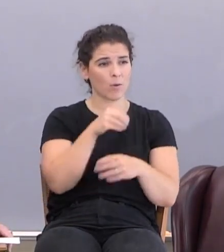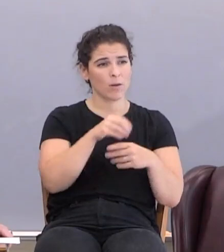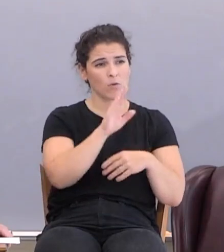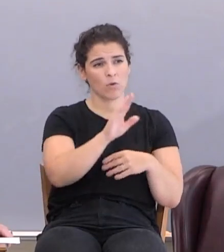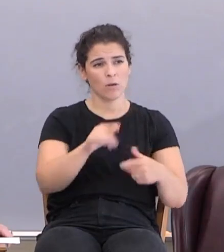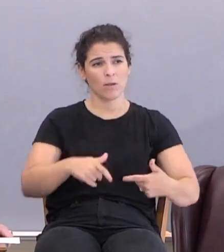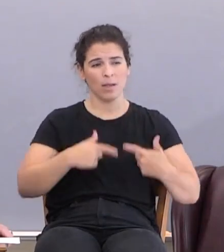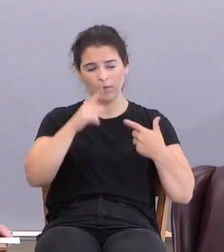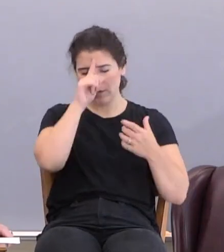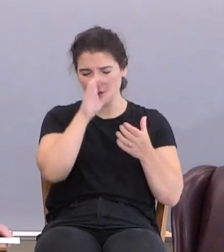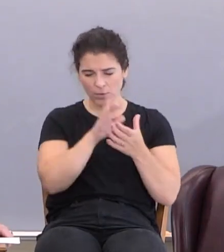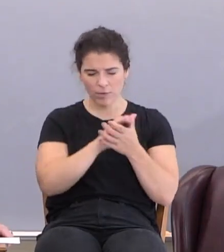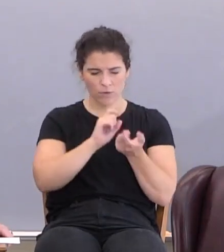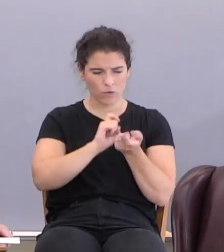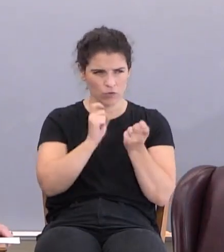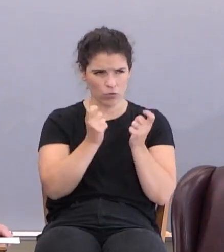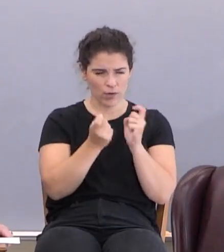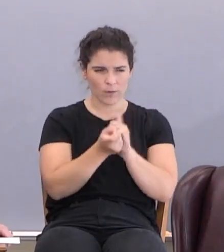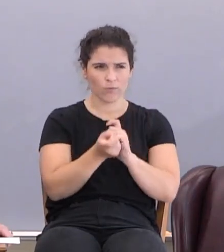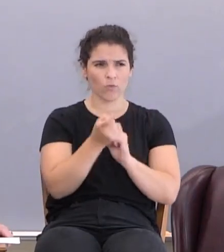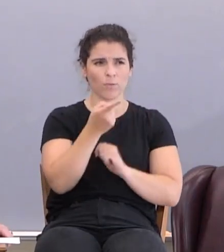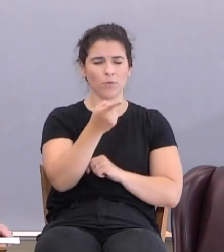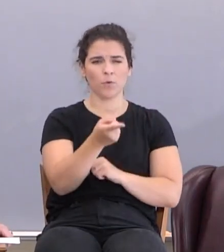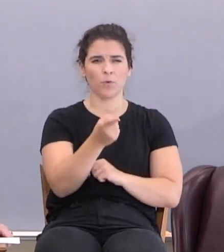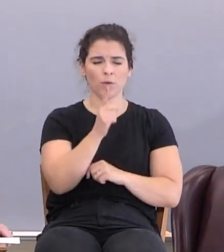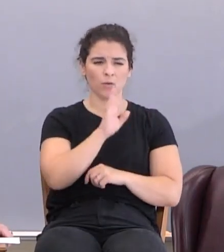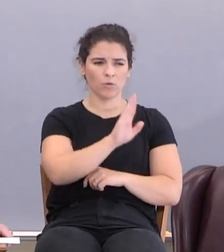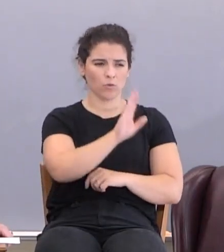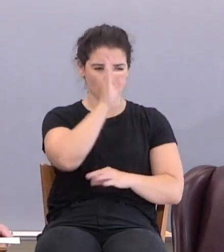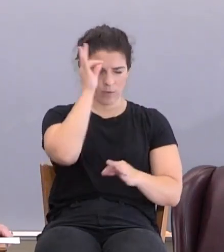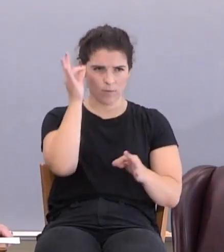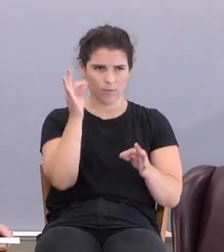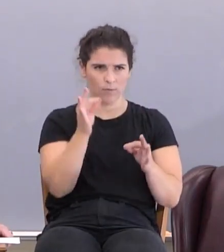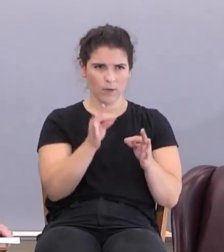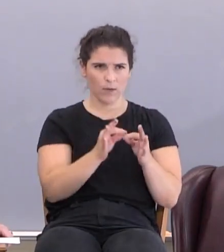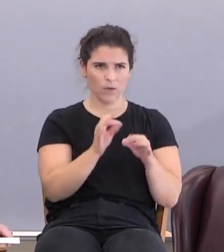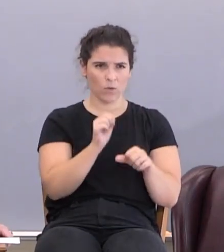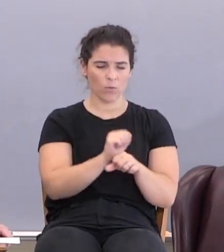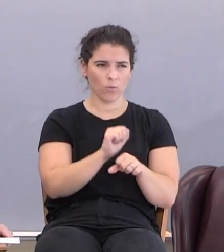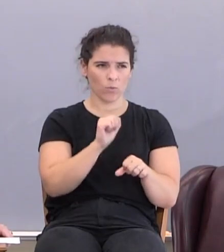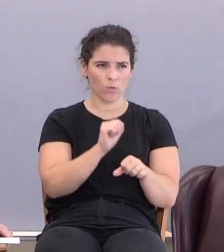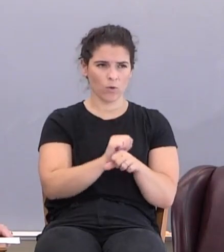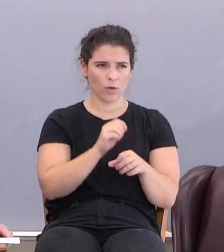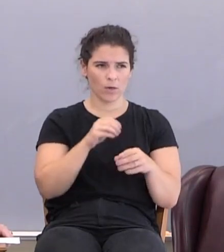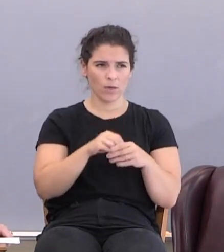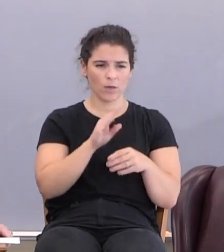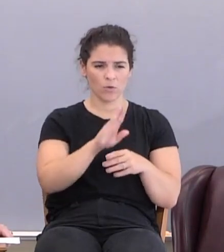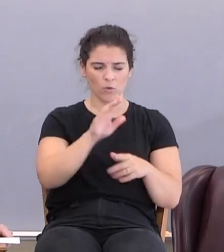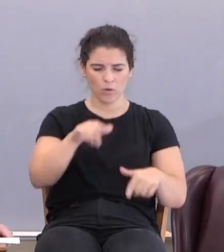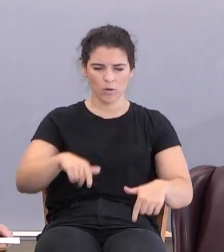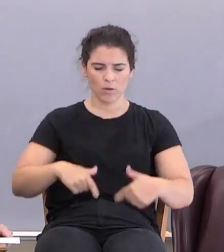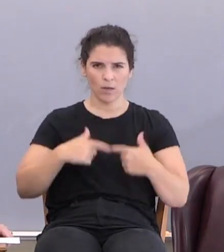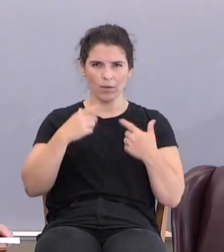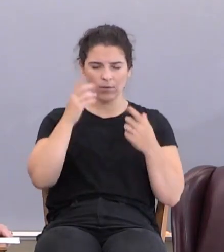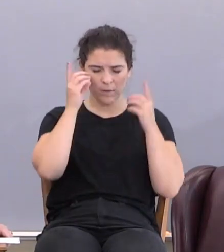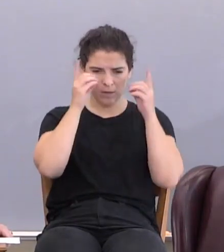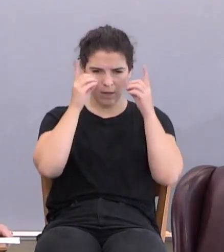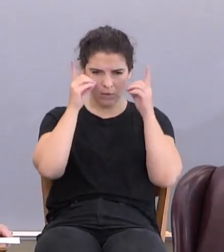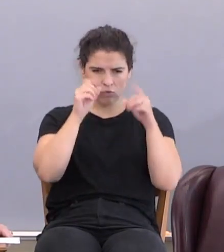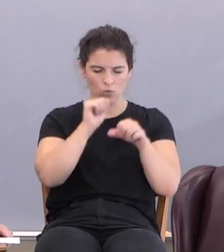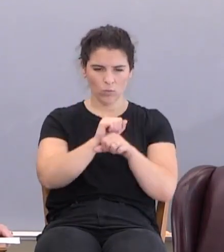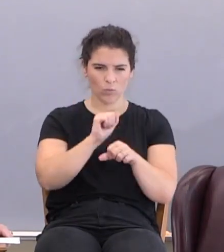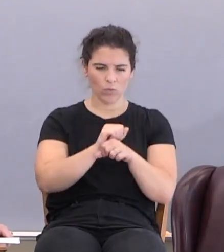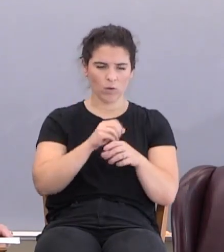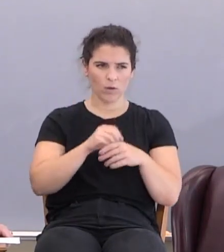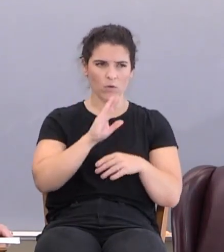a believer to transform you is your faith working in your life, the doctrine working in your life, the